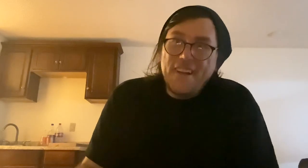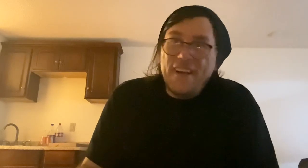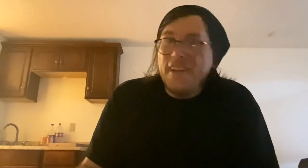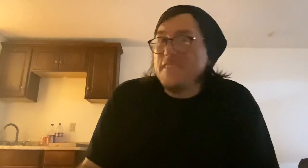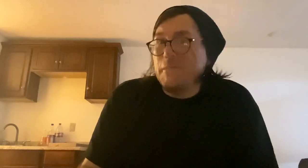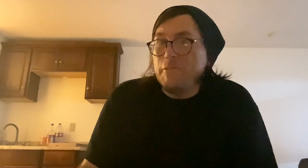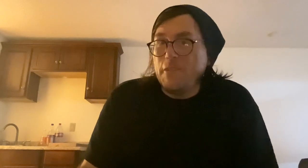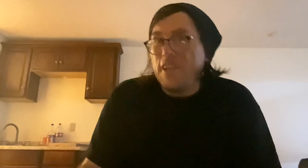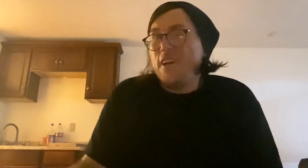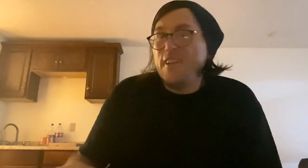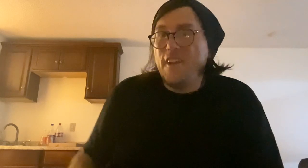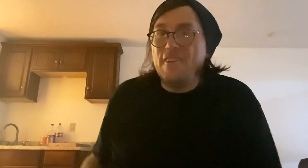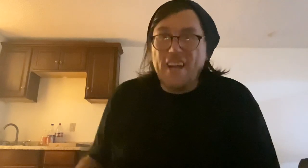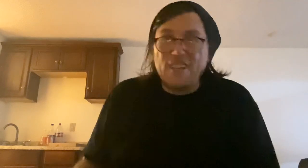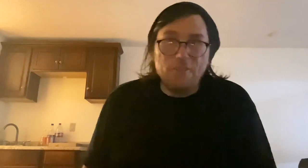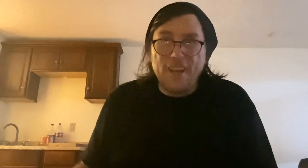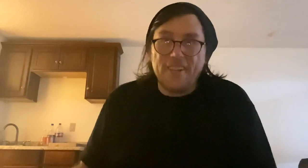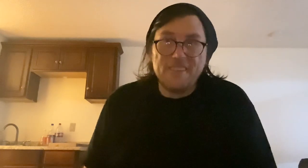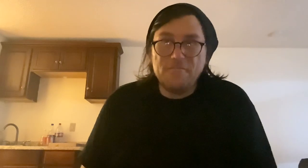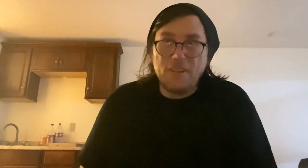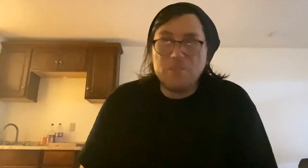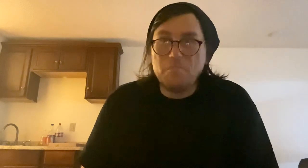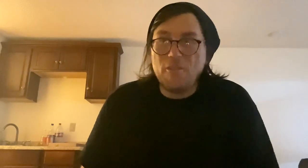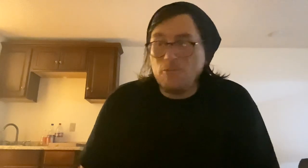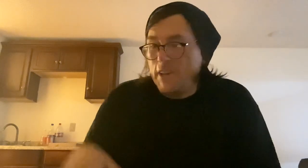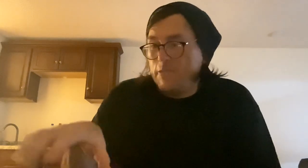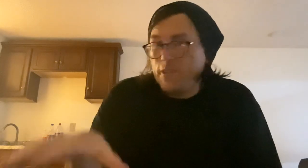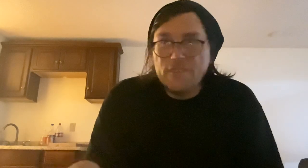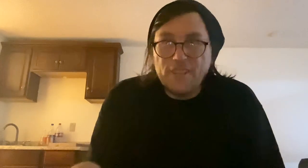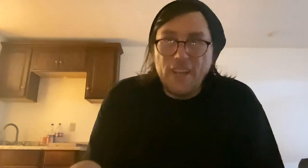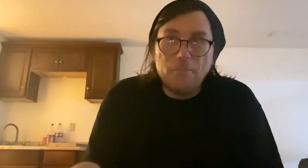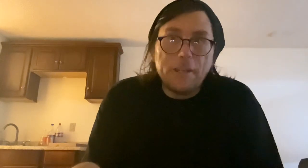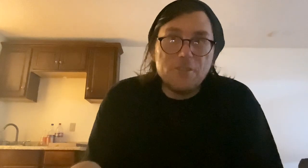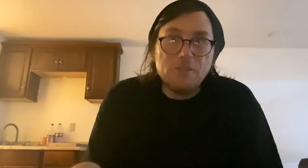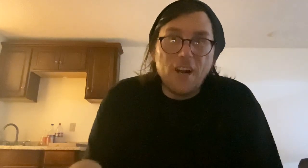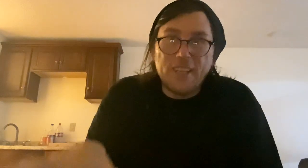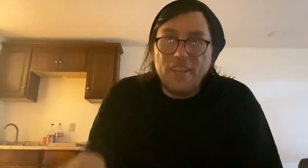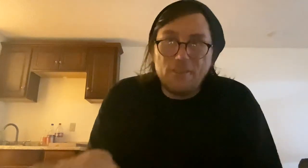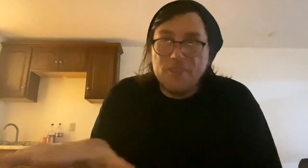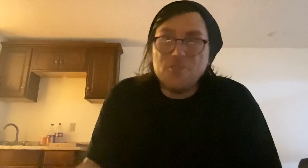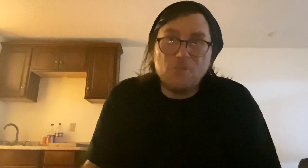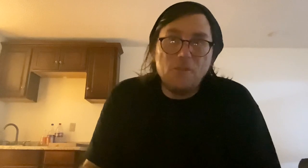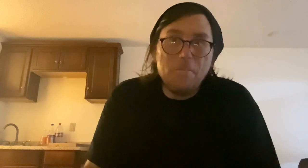some of you think, you know, I can do it, I'm smart or whatever. Yeah, you're being too cocky, you can screw up.